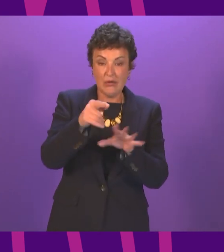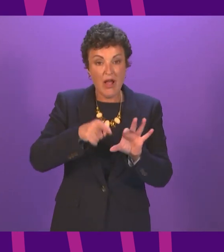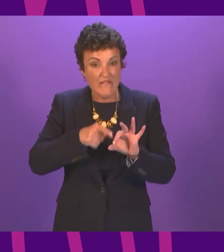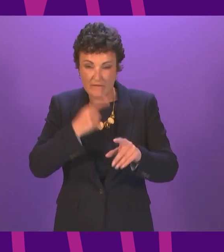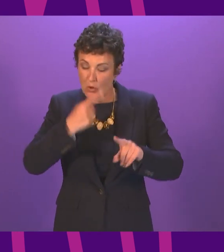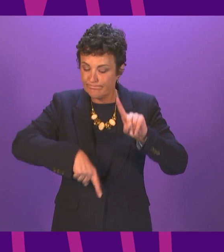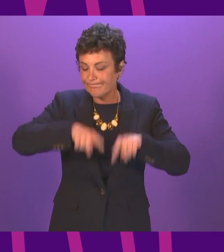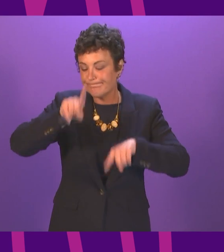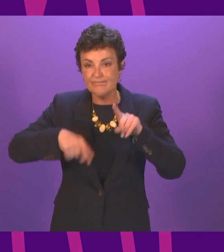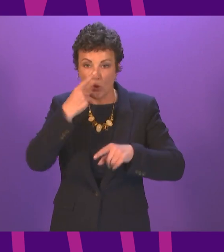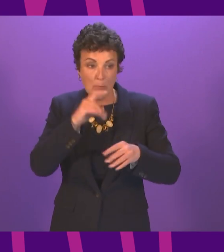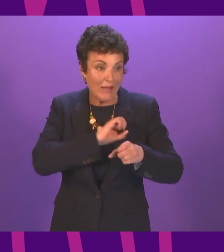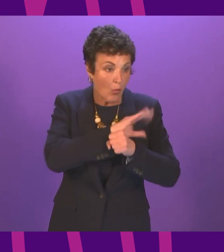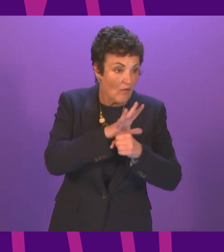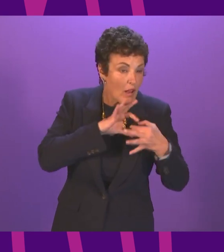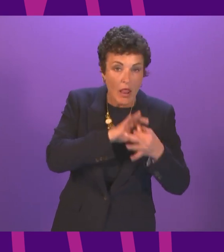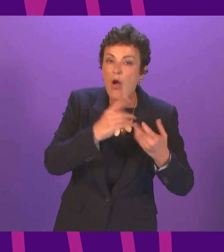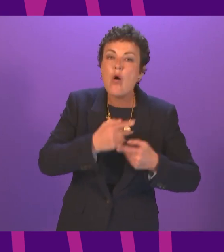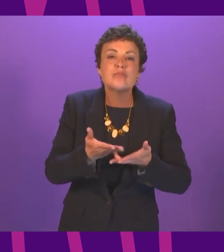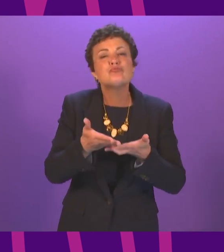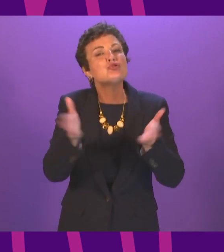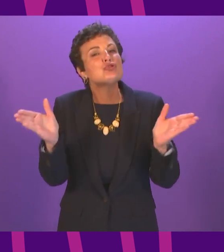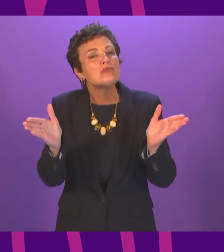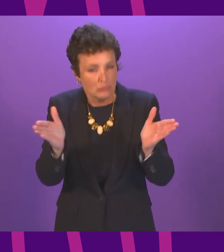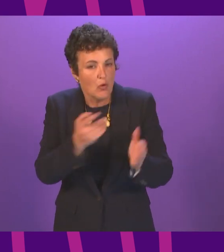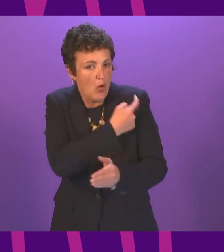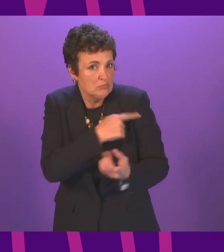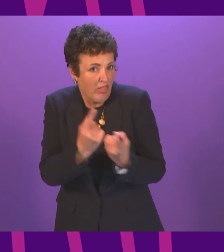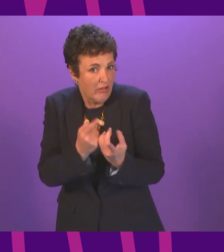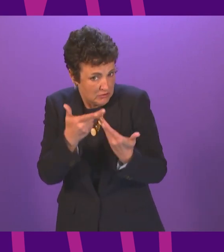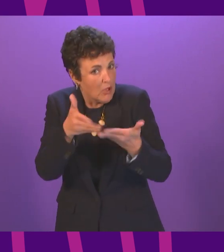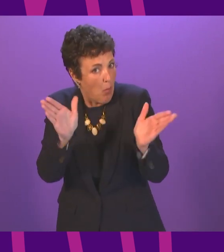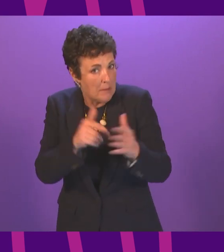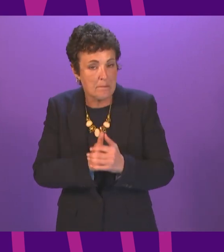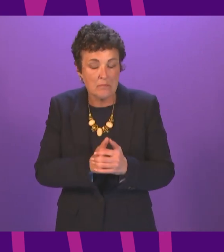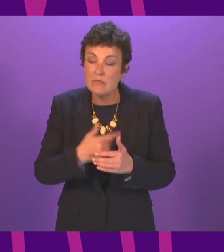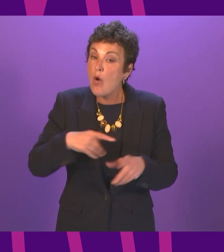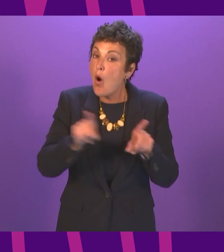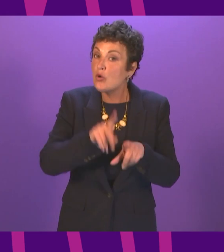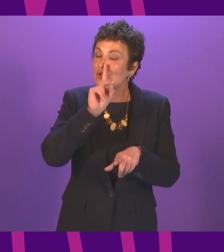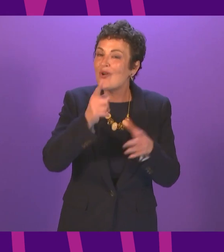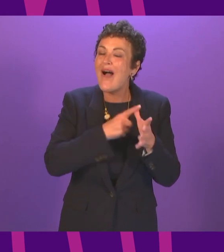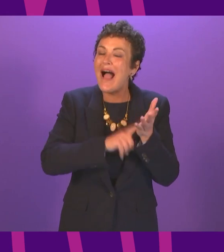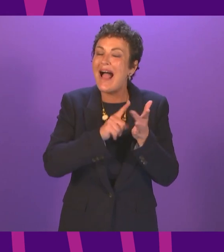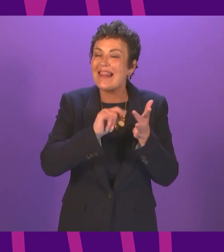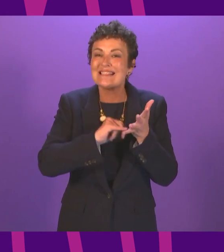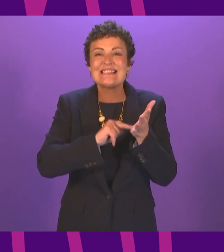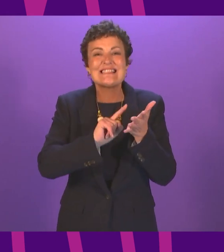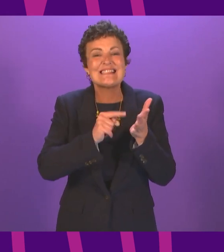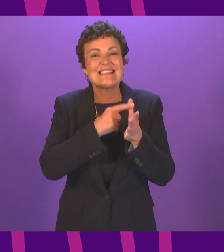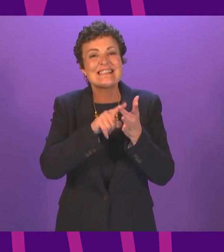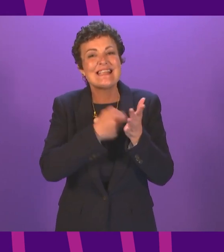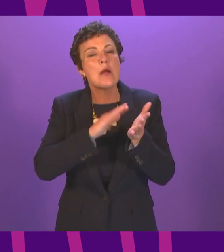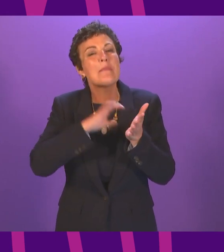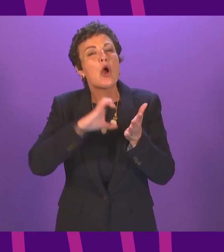treatments whether Covid related or not we have also seen the Alistair McCoys complex turned